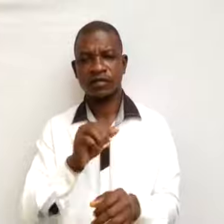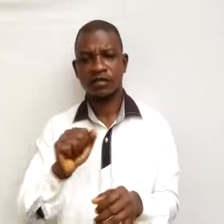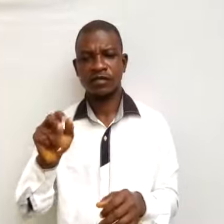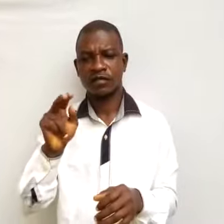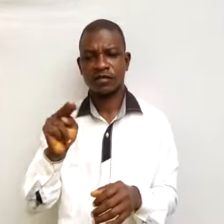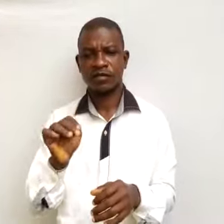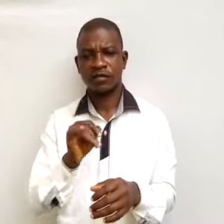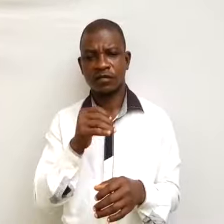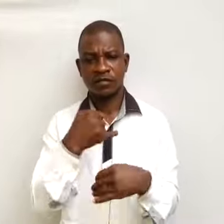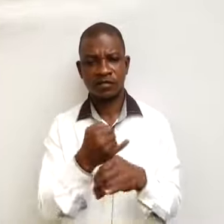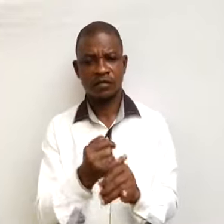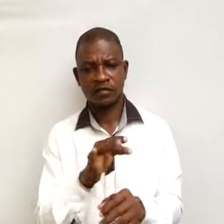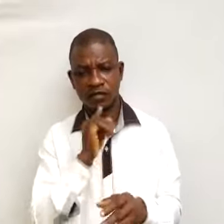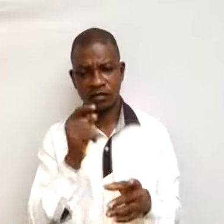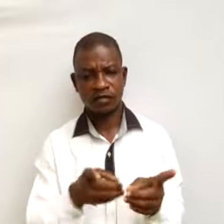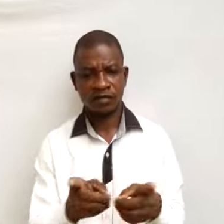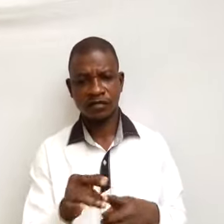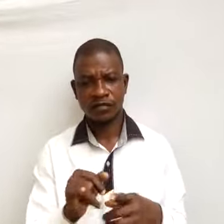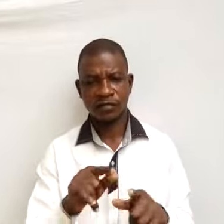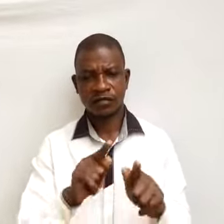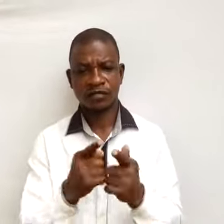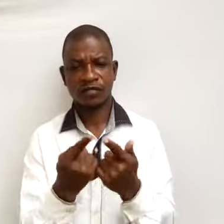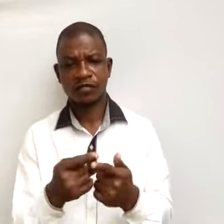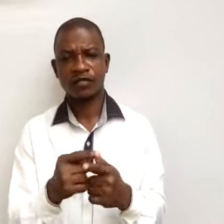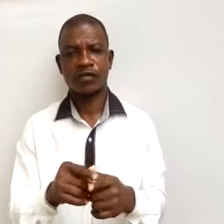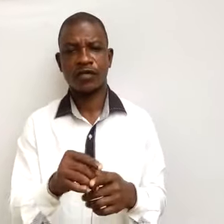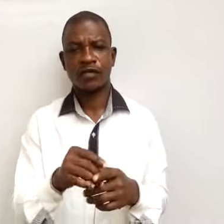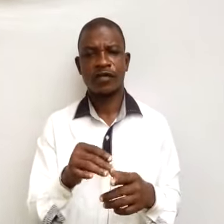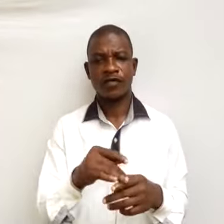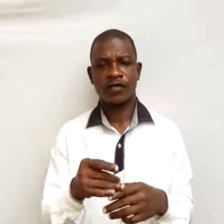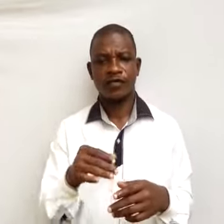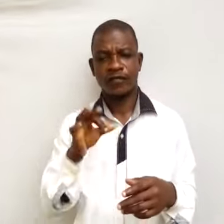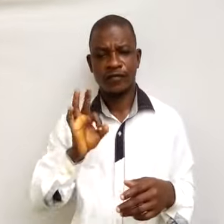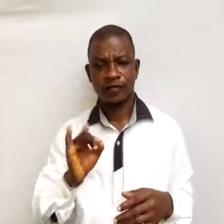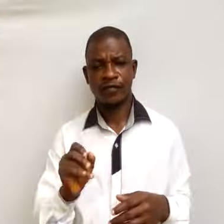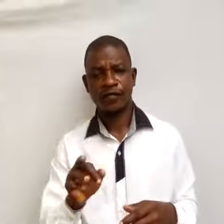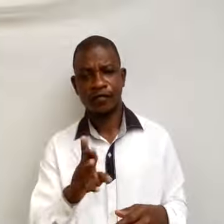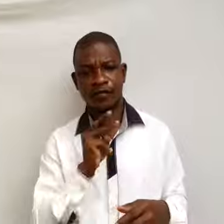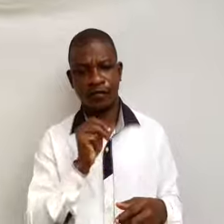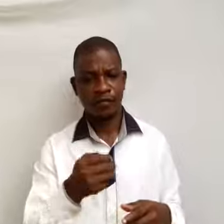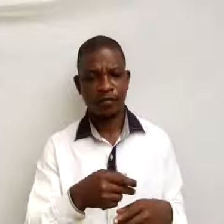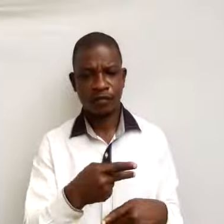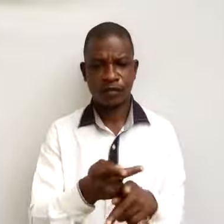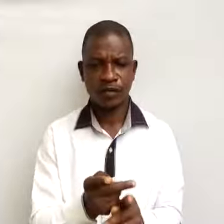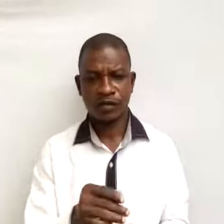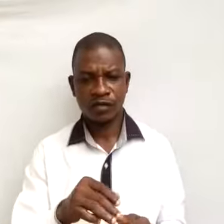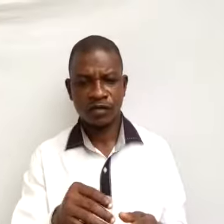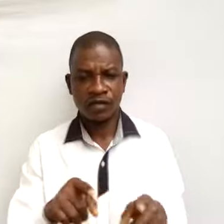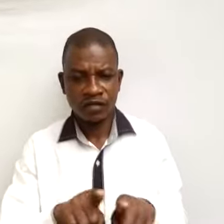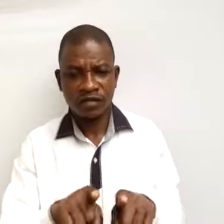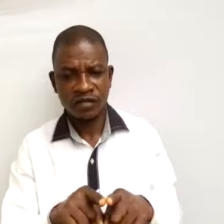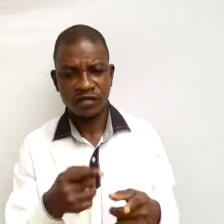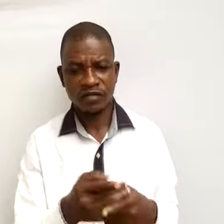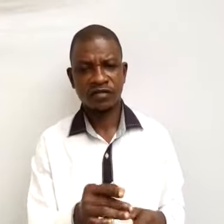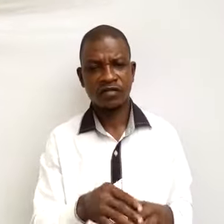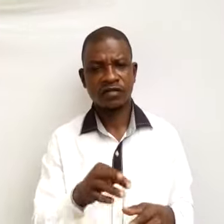is defined as a group of firms producing similar products under separate management.